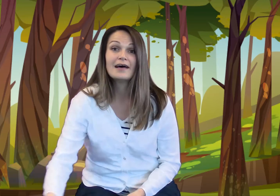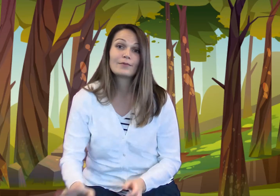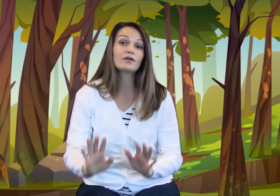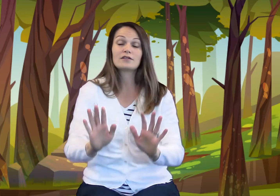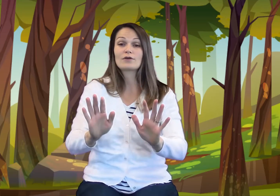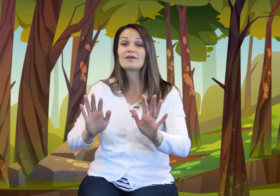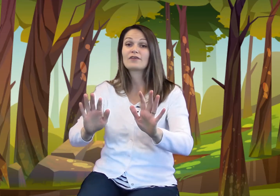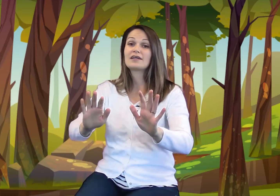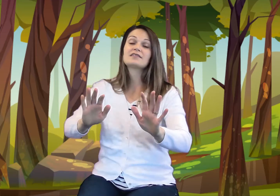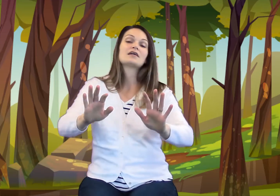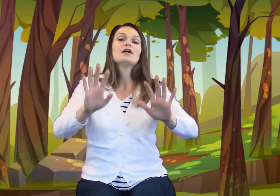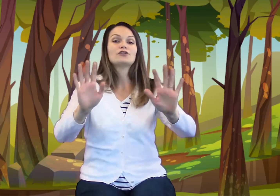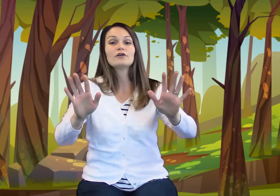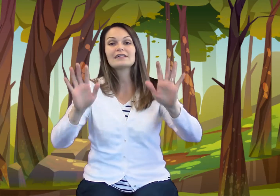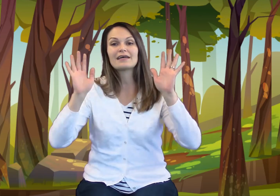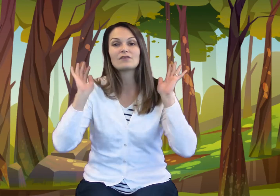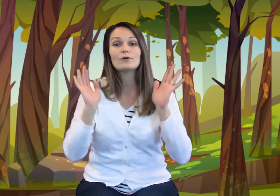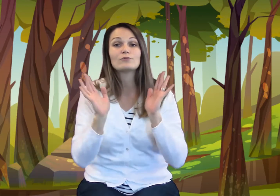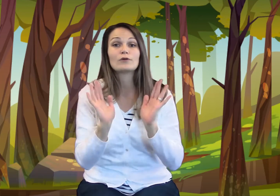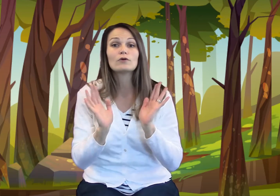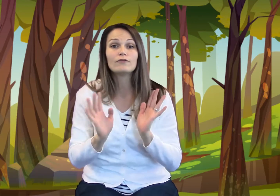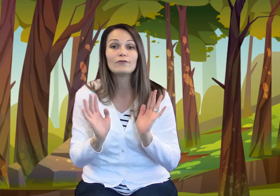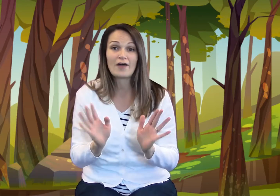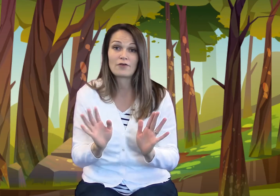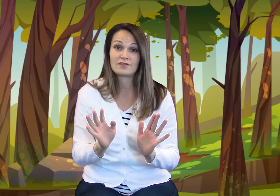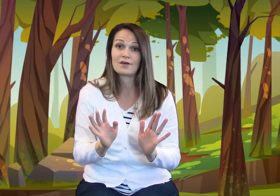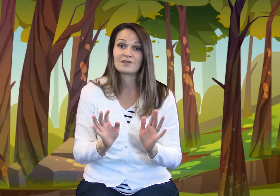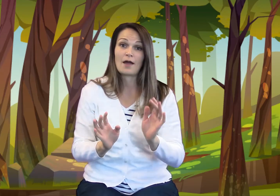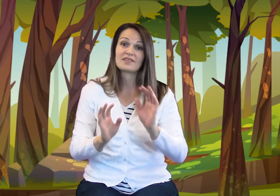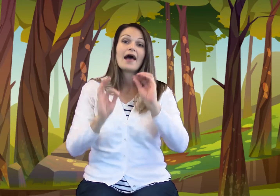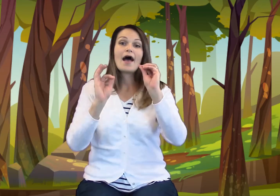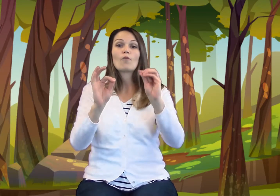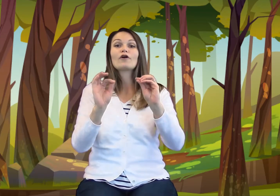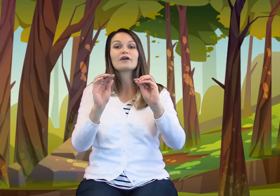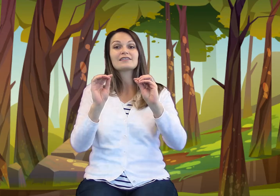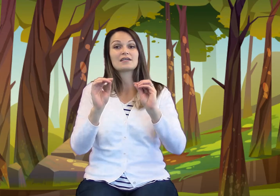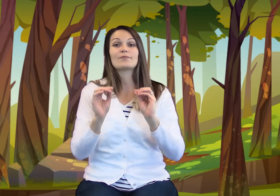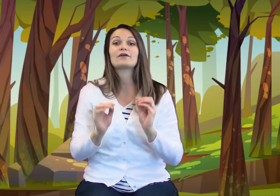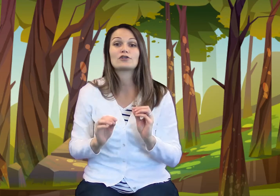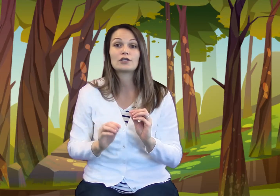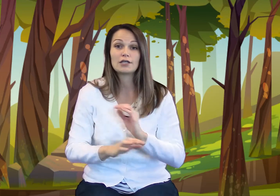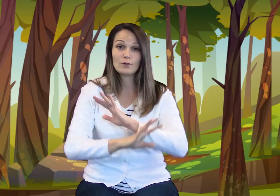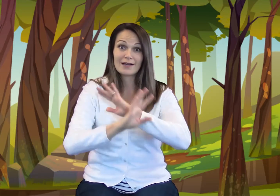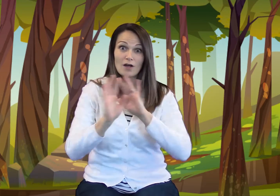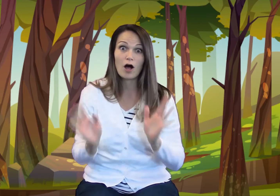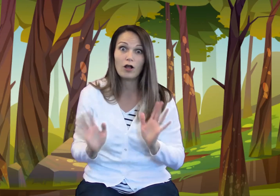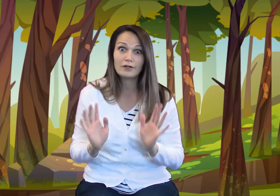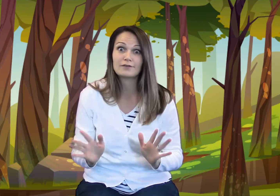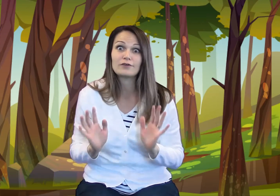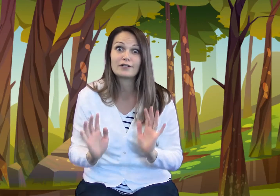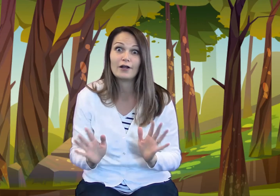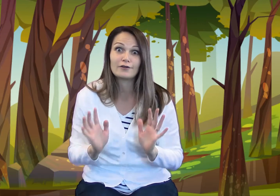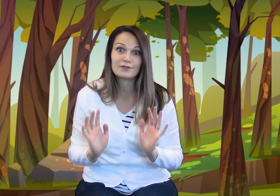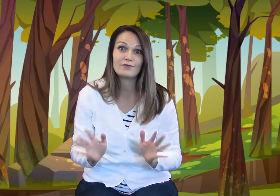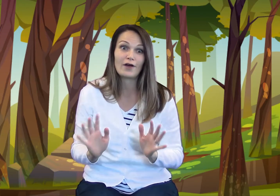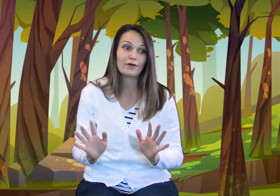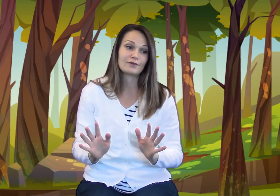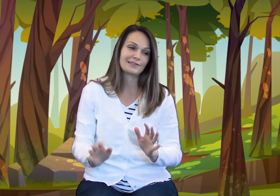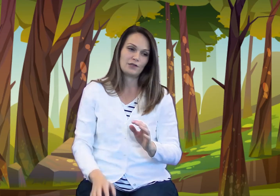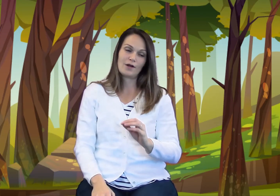Are you guys ready for this? Turkeys have the most beautiful feathers sometimes. And we're going to sing about a turkey who has all different colors of feathers. You